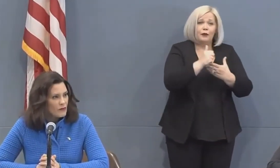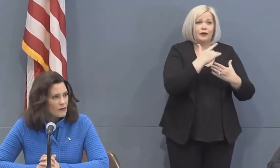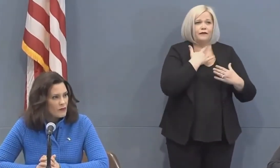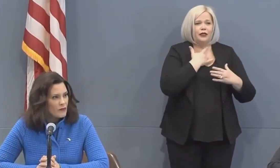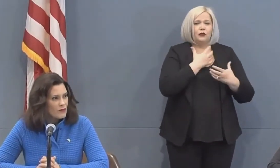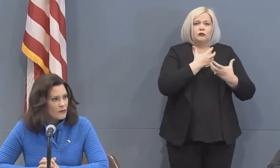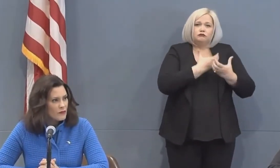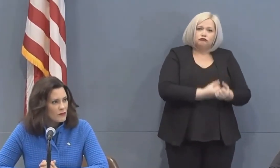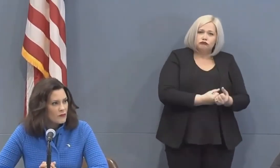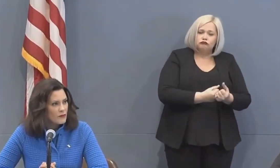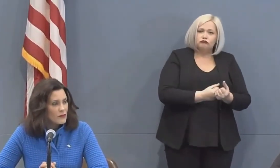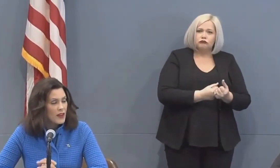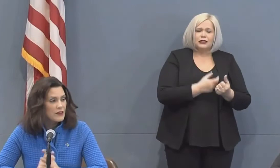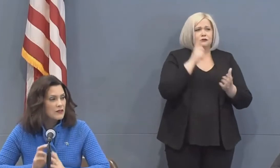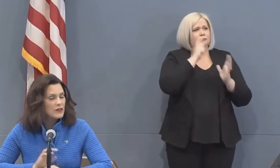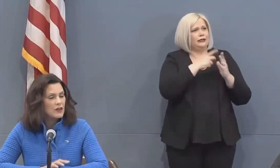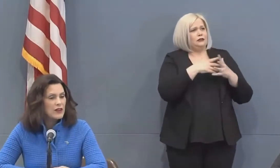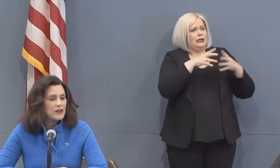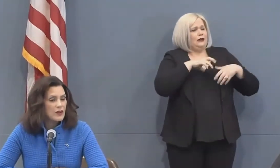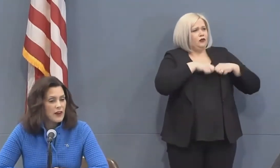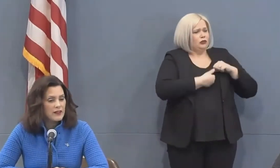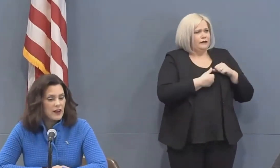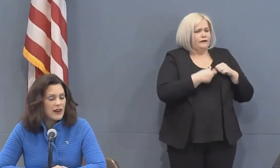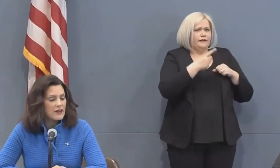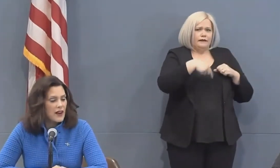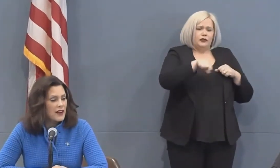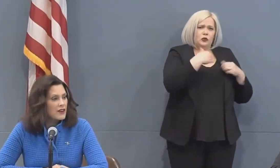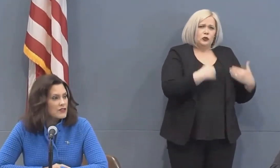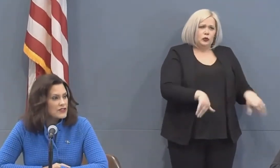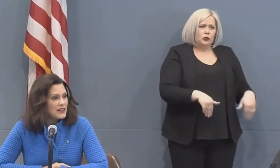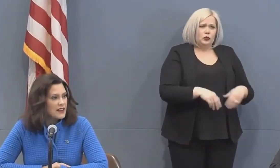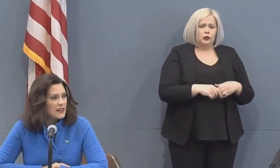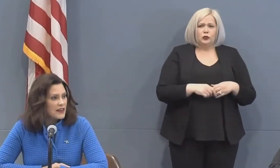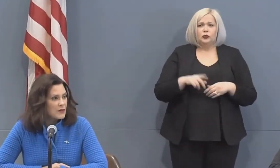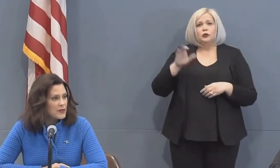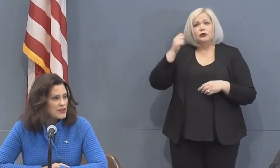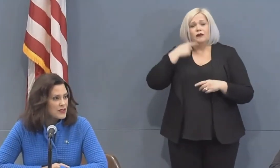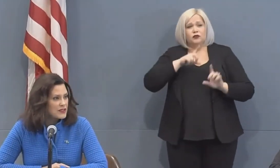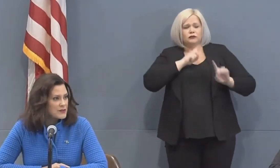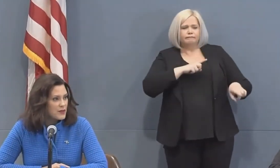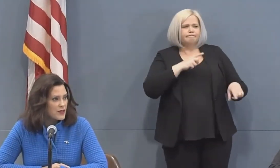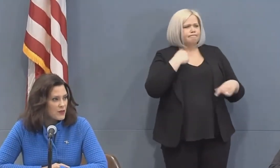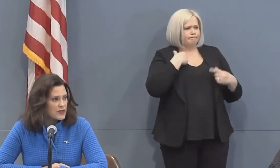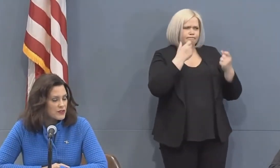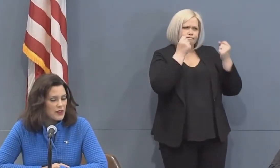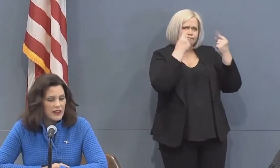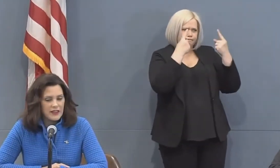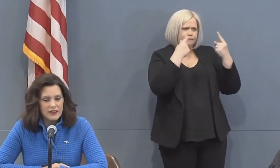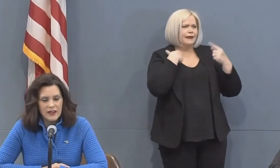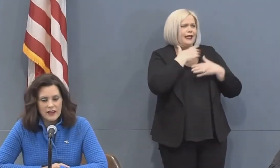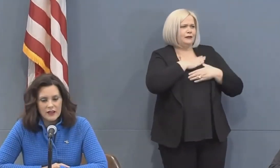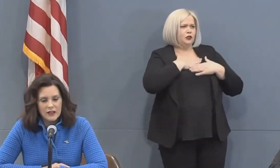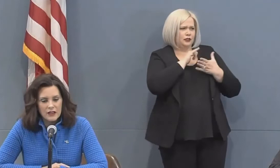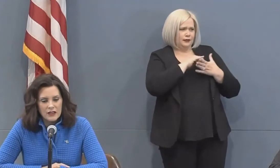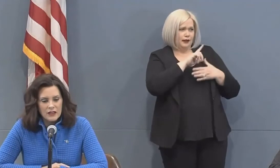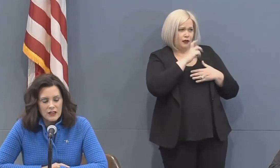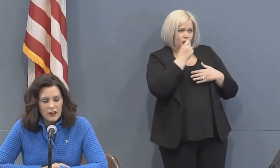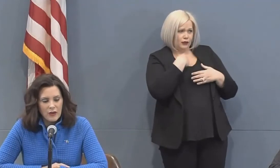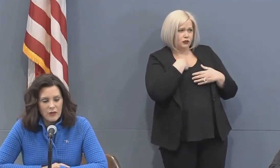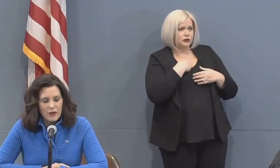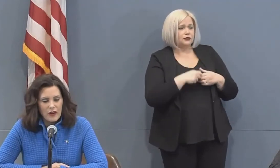there was a lot of grief out there yeah you know I I understand that and I appreciate the spirit of the question Rick I think that